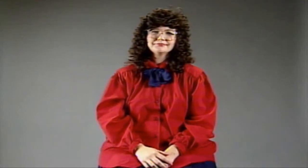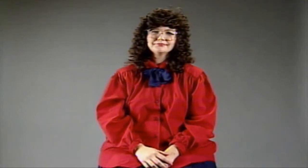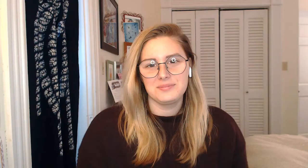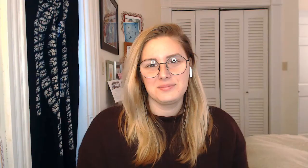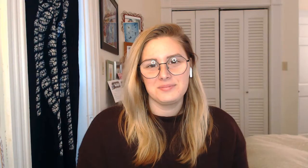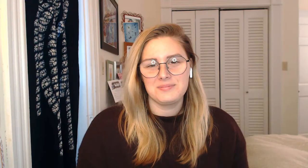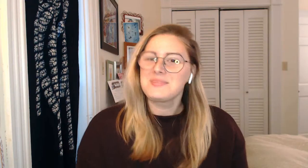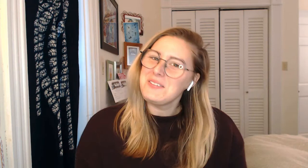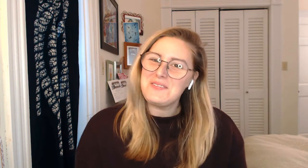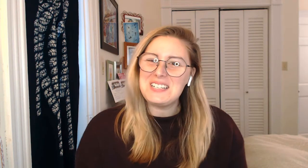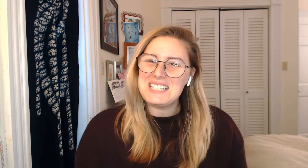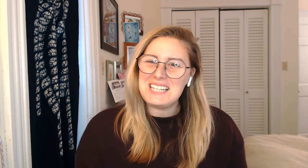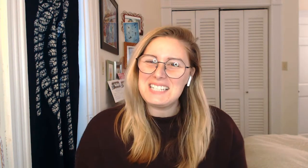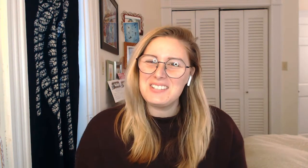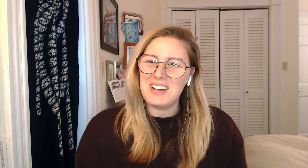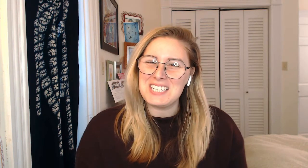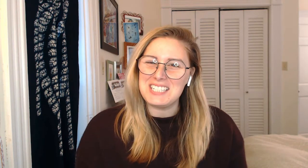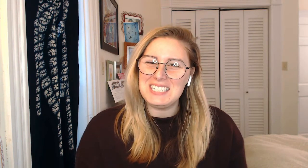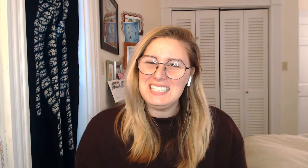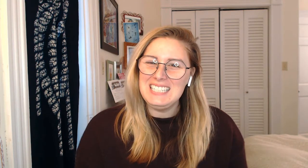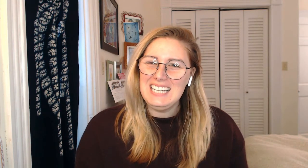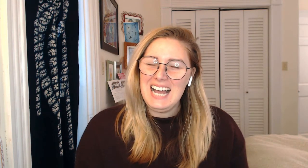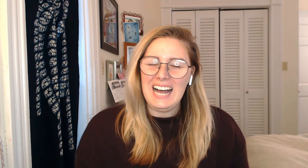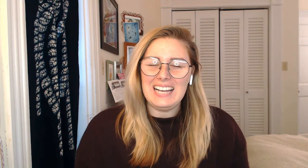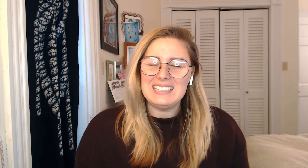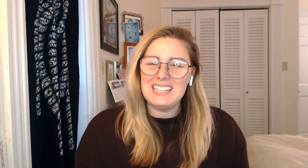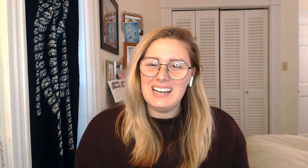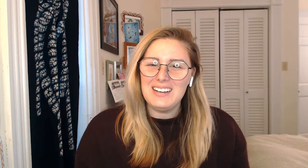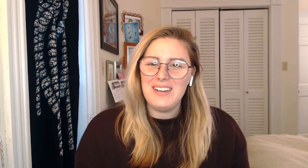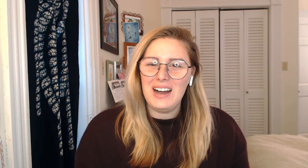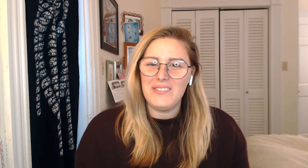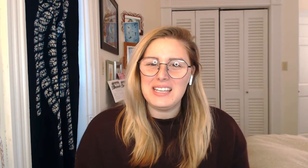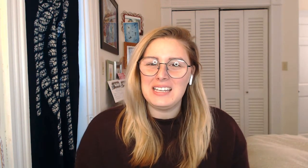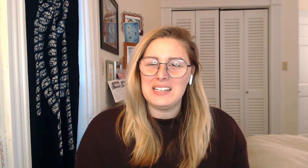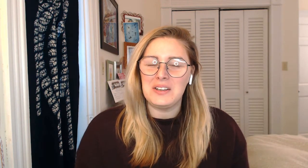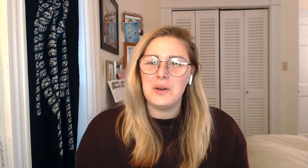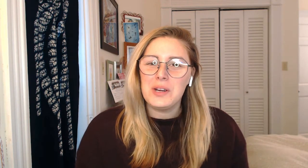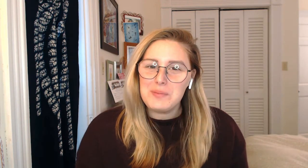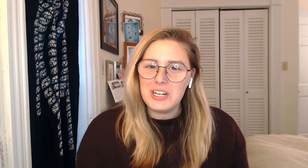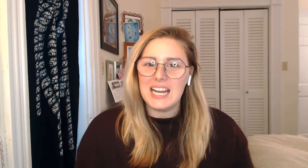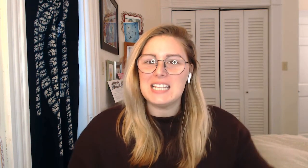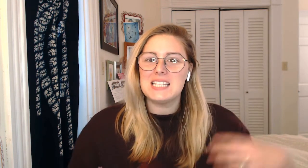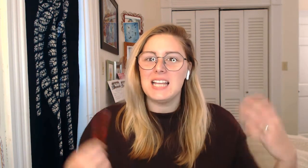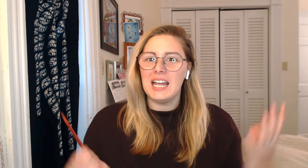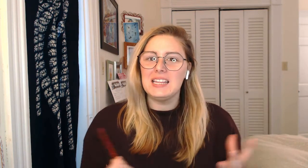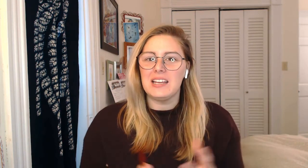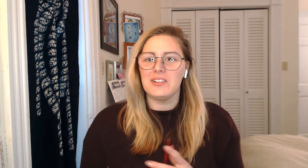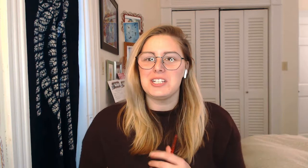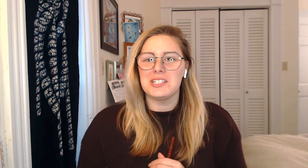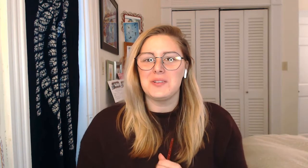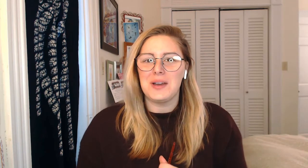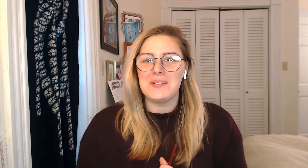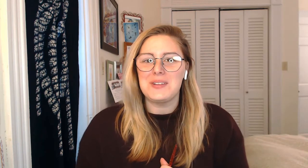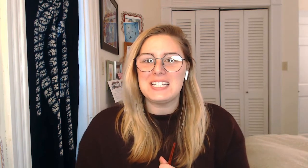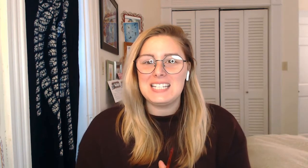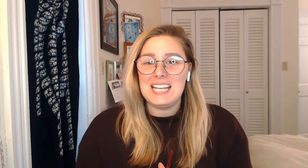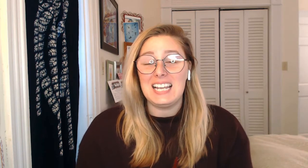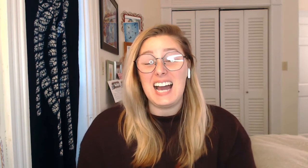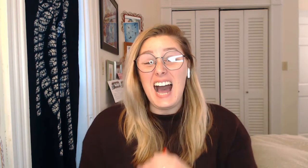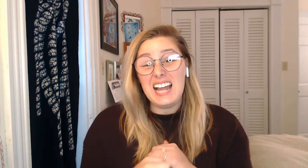Wasn't that special? I love how we can incorporate sign language into when we sing, and I